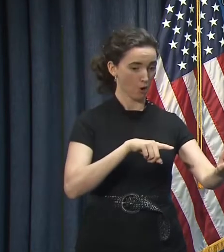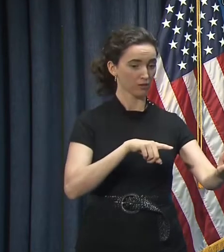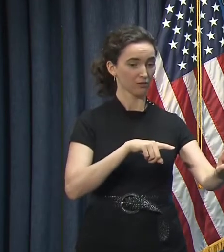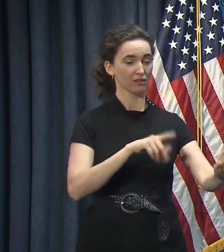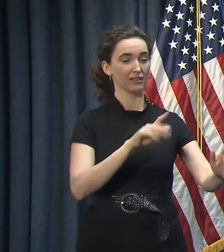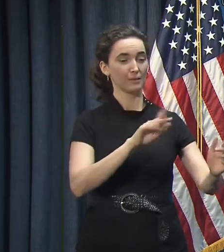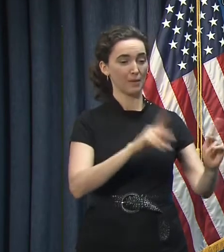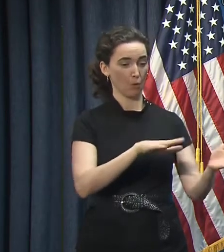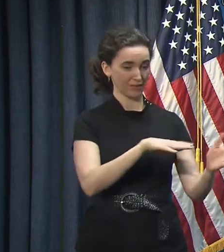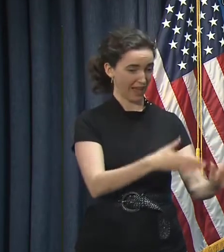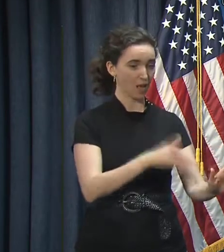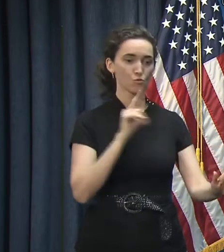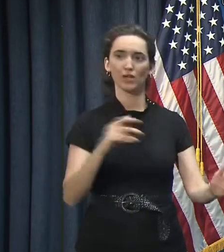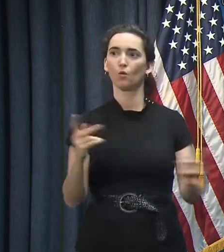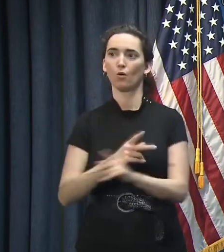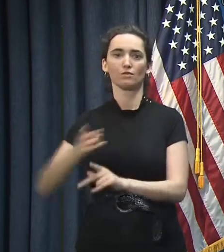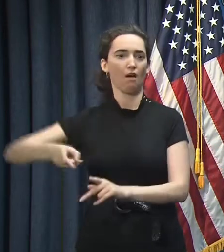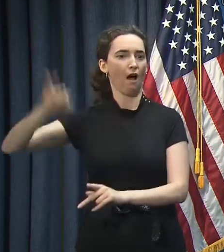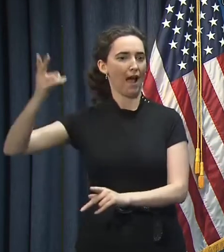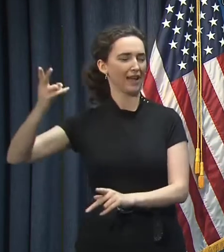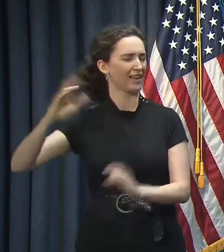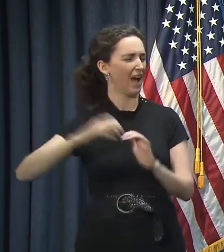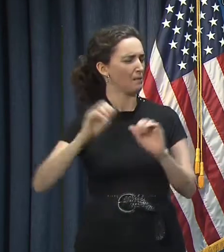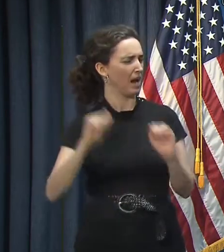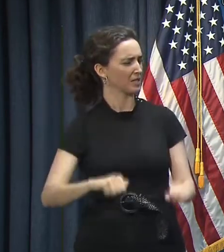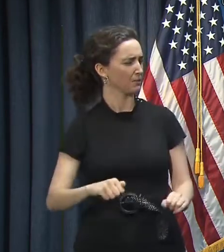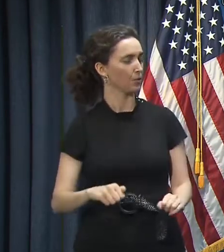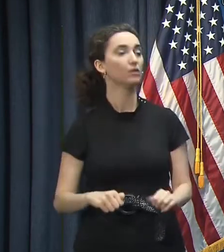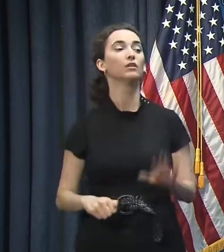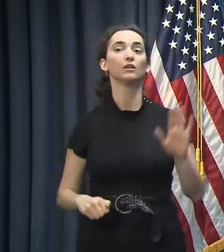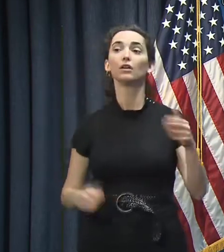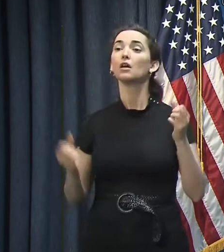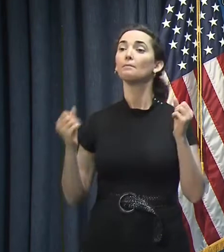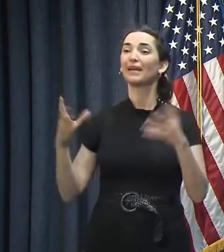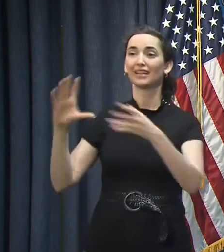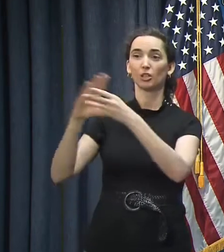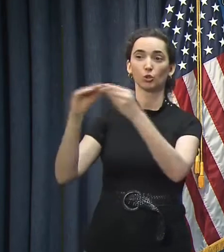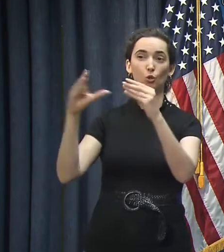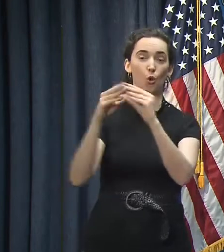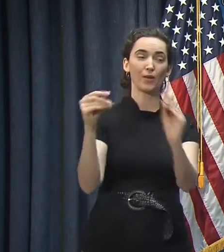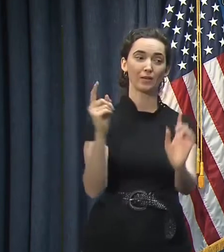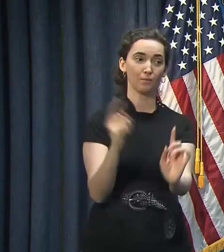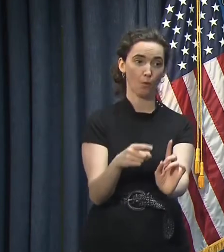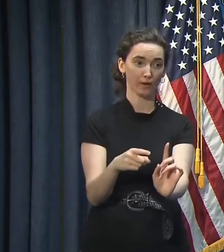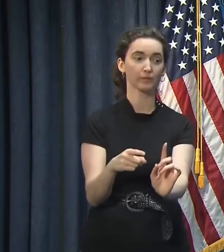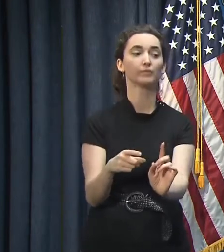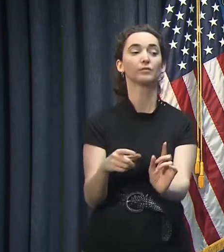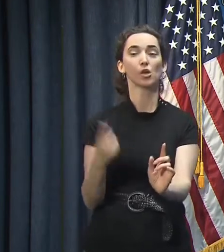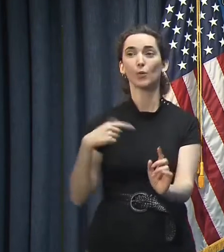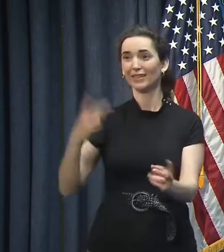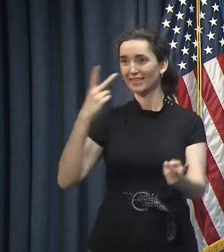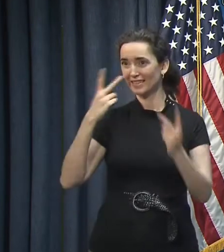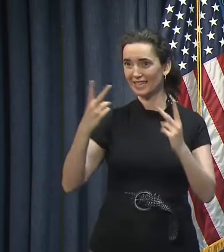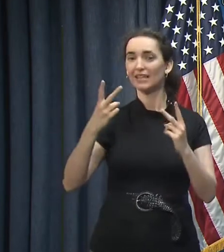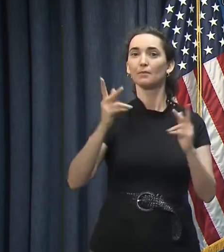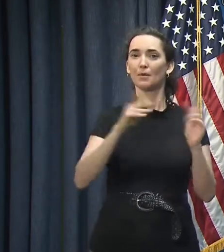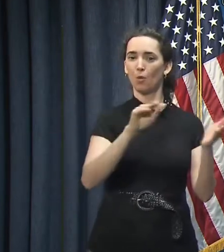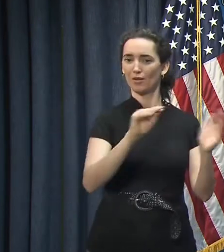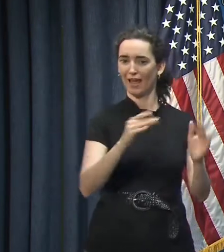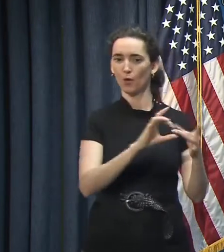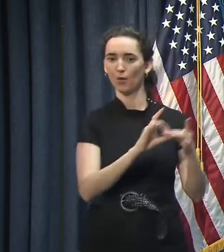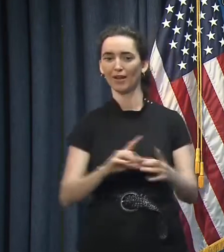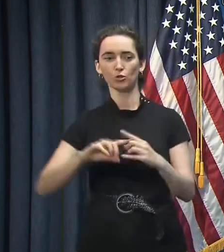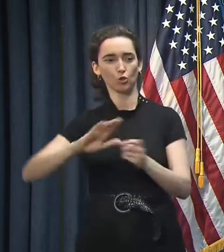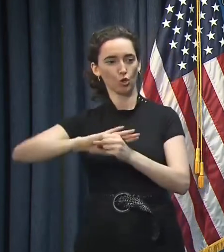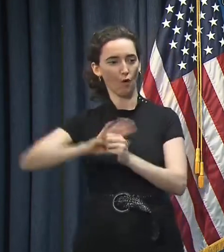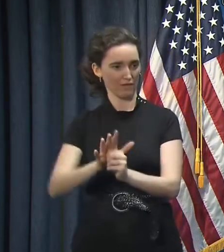deaths? Yeah. So I think the – what a lot of these stories are hitting on is that overall, while we're seeing certainly COVID-related deaths are a